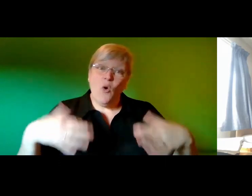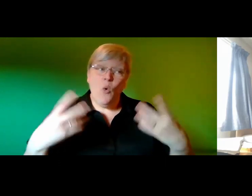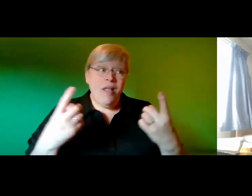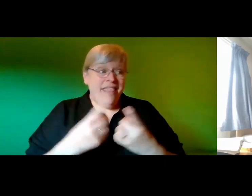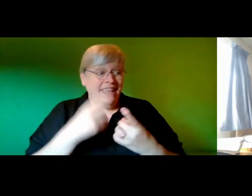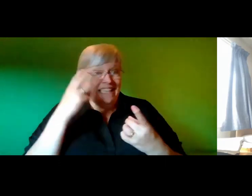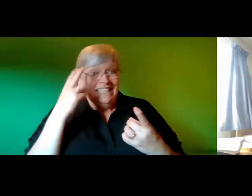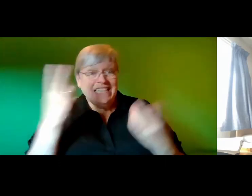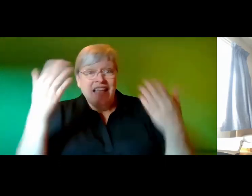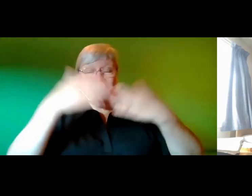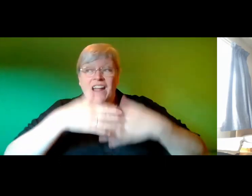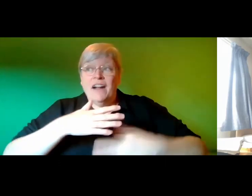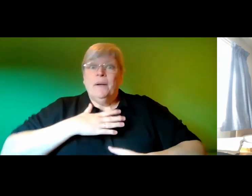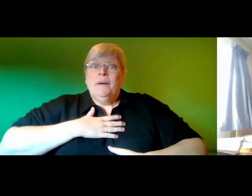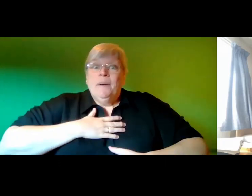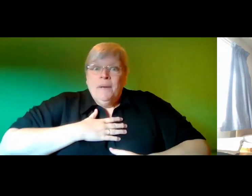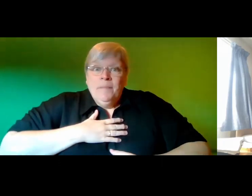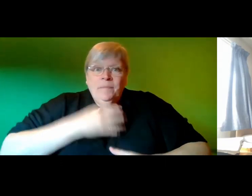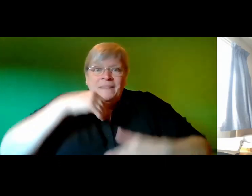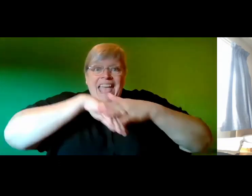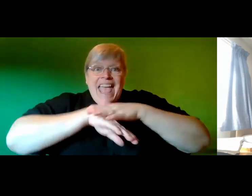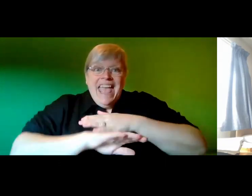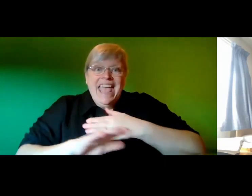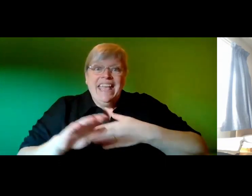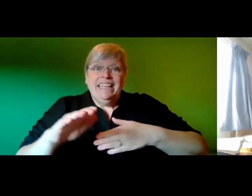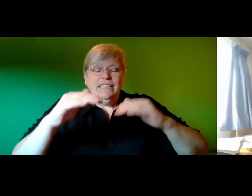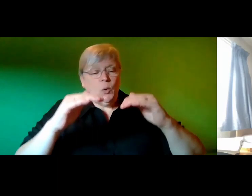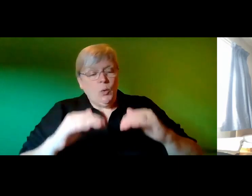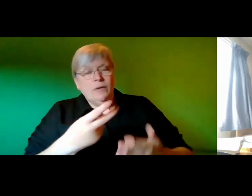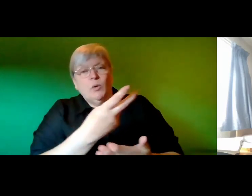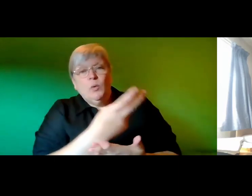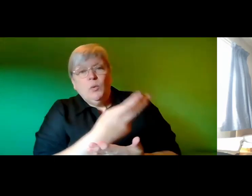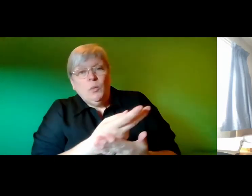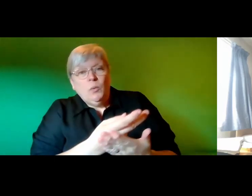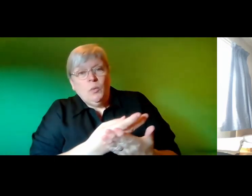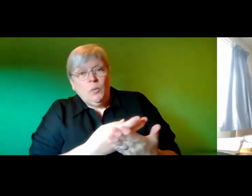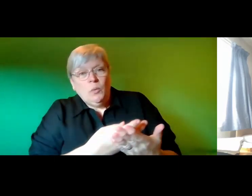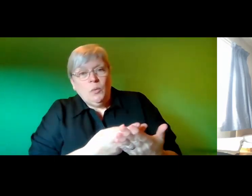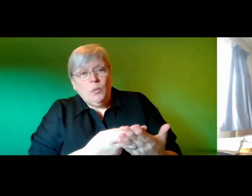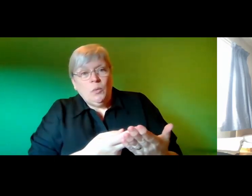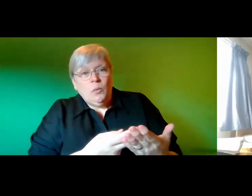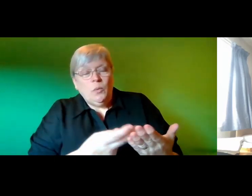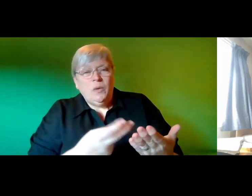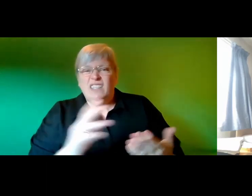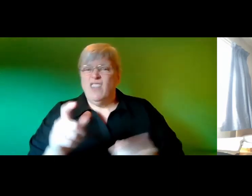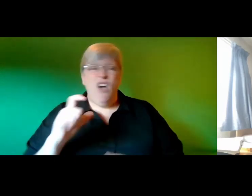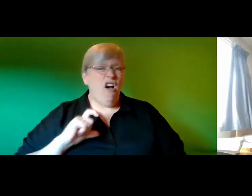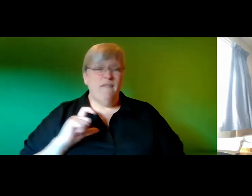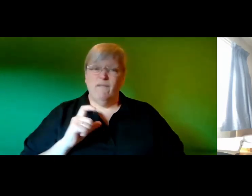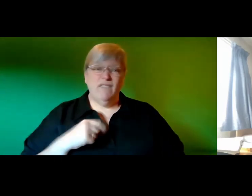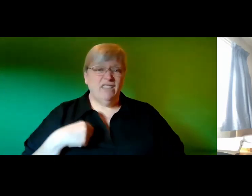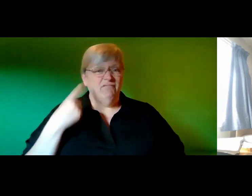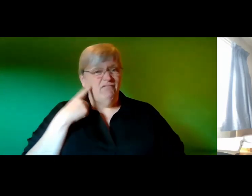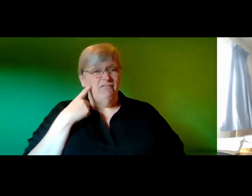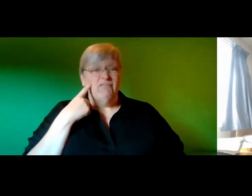holding my breath I enter my tent and lower myself slowly onto the blankets it's not as comfy as I thought it would be